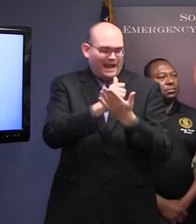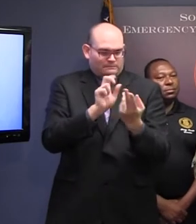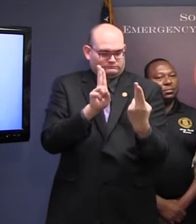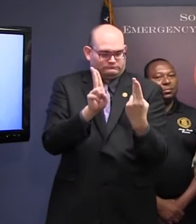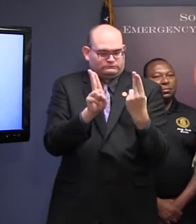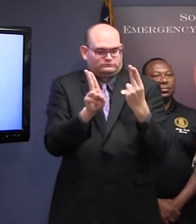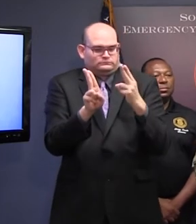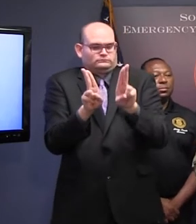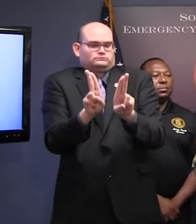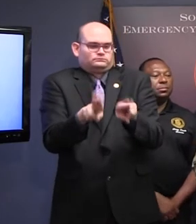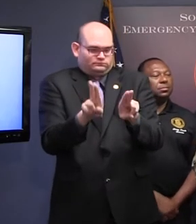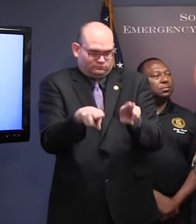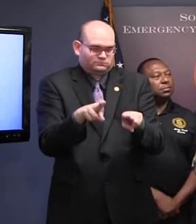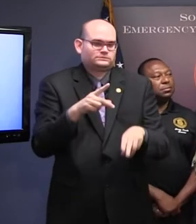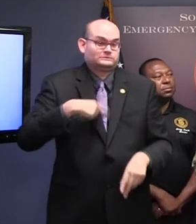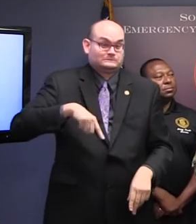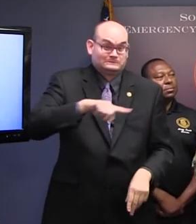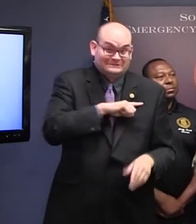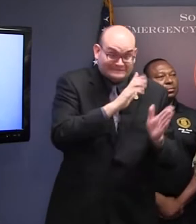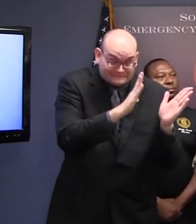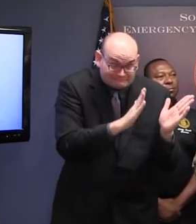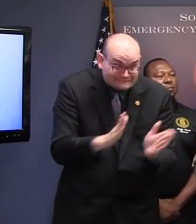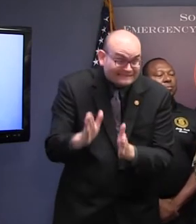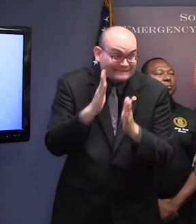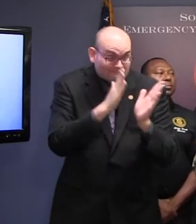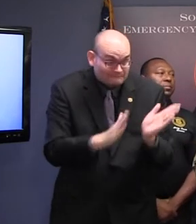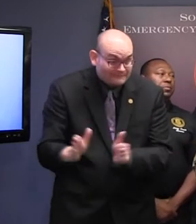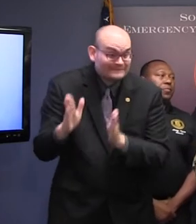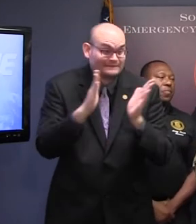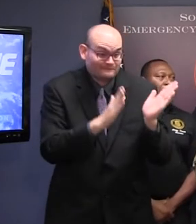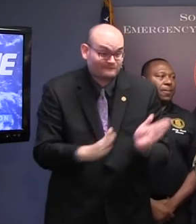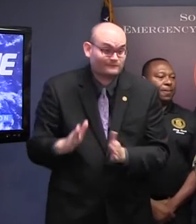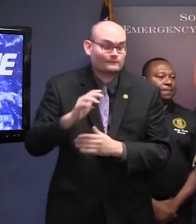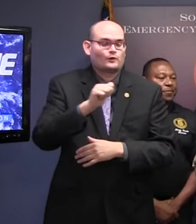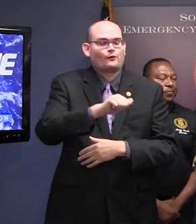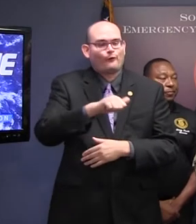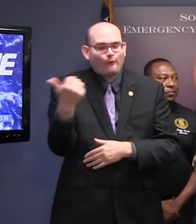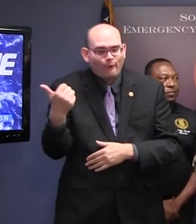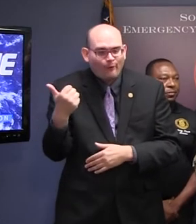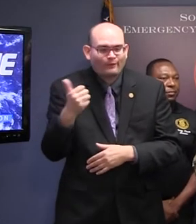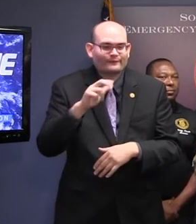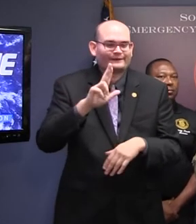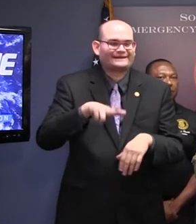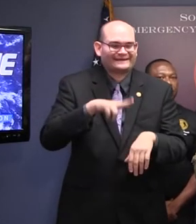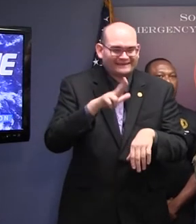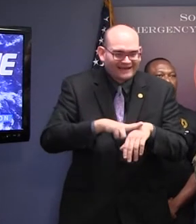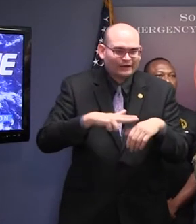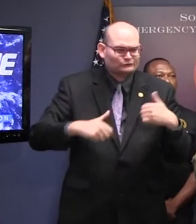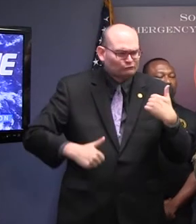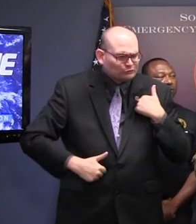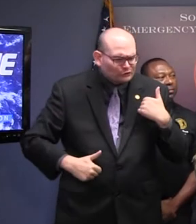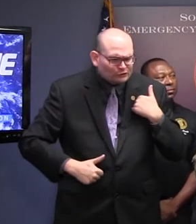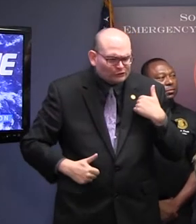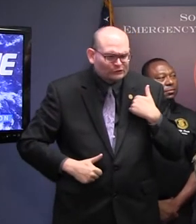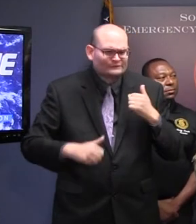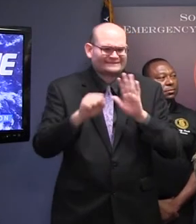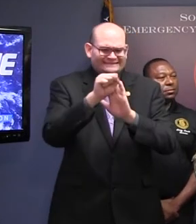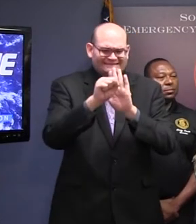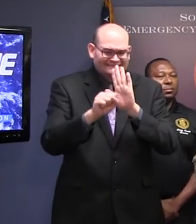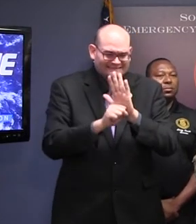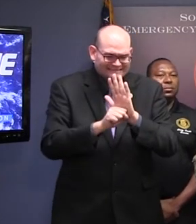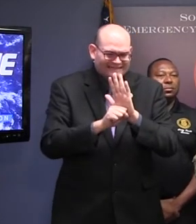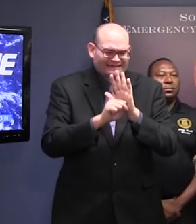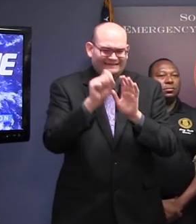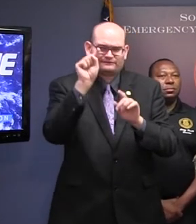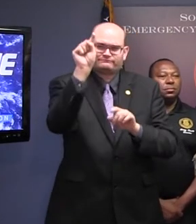on other forces into the state, not just National Guard, but reaching out to other states through our